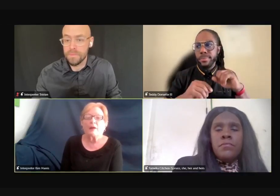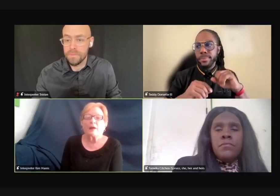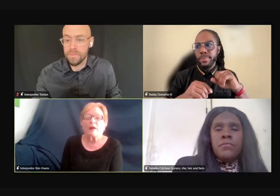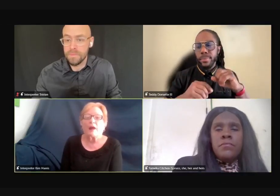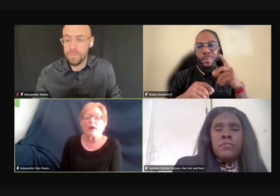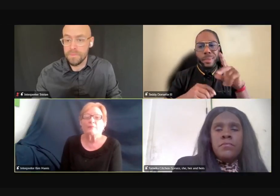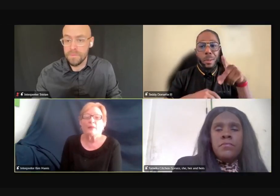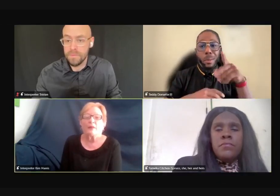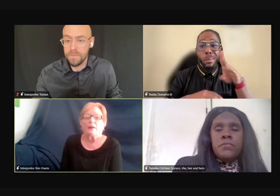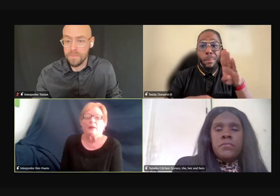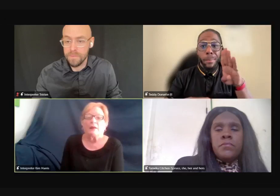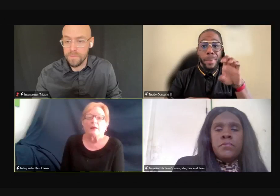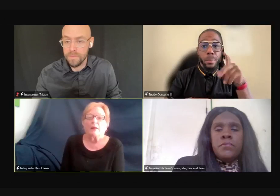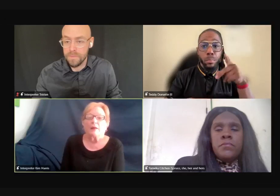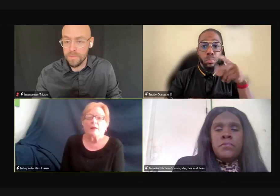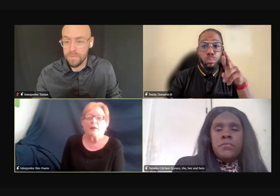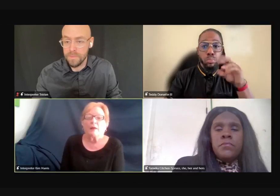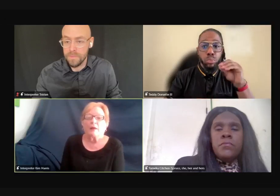well, um,